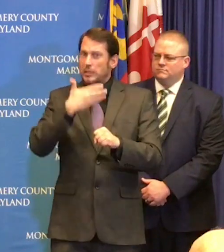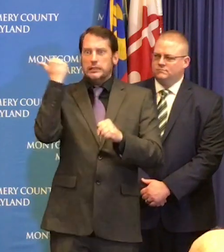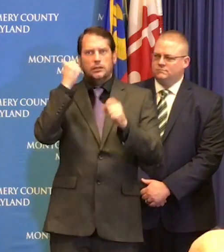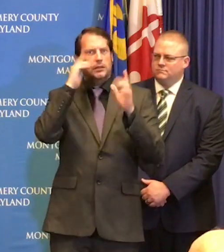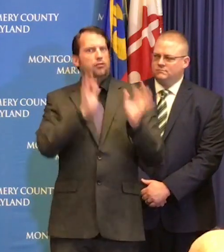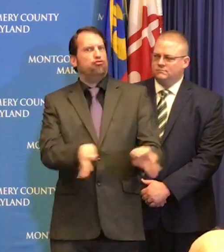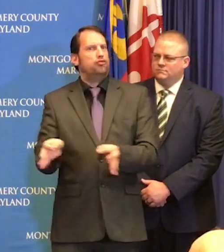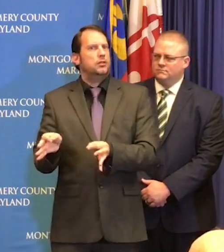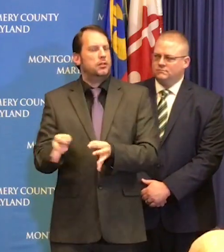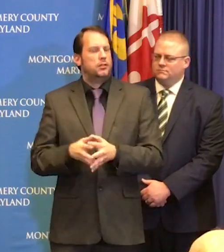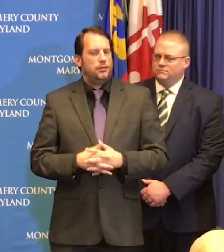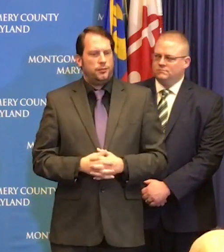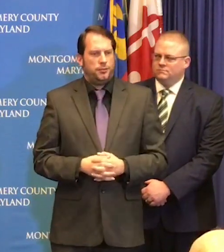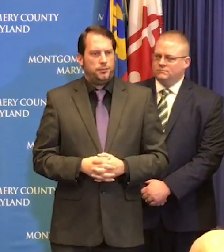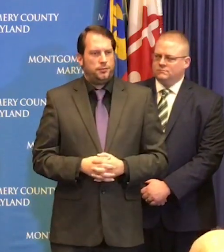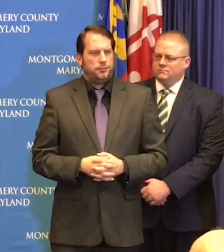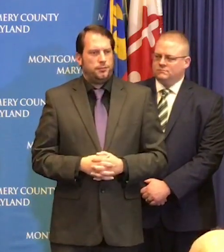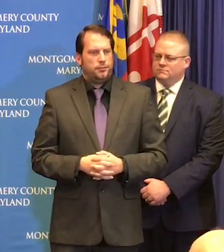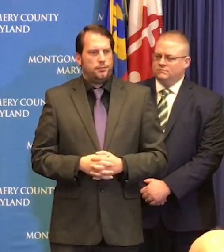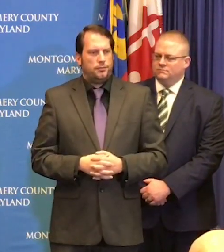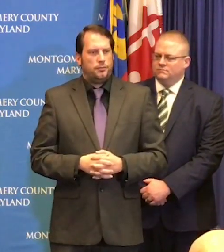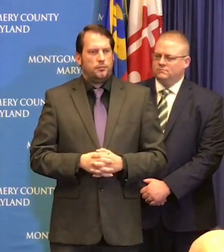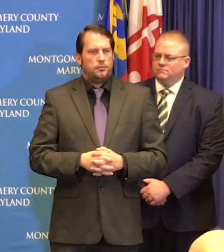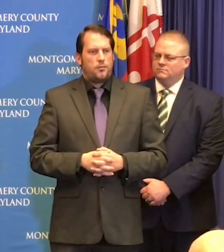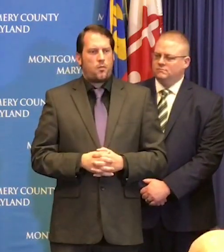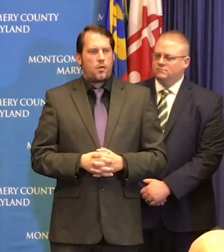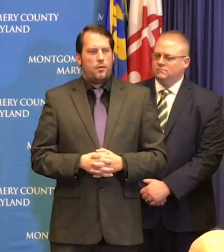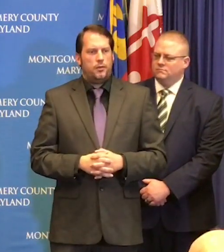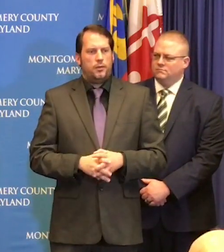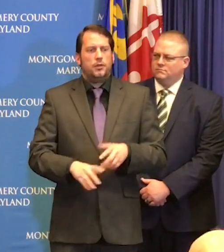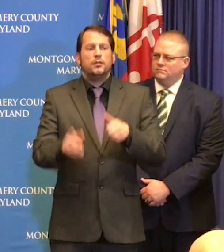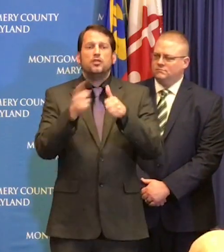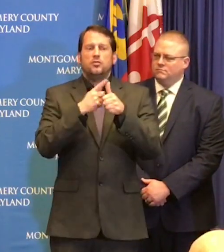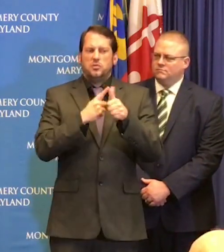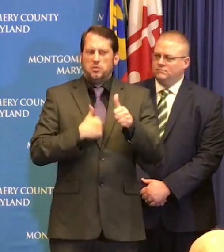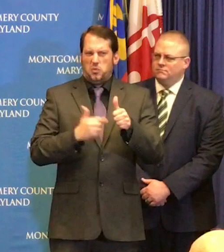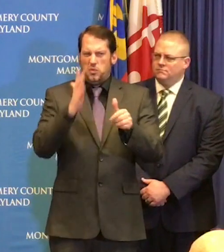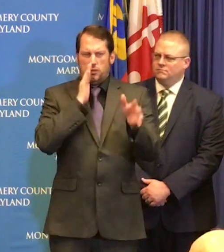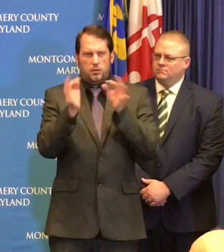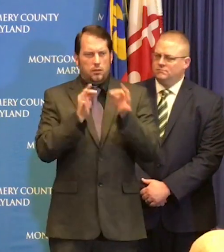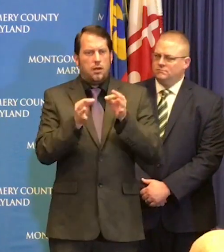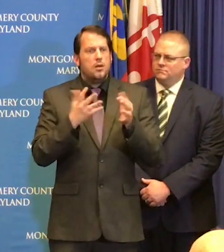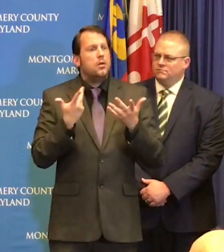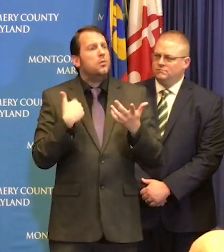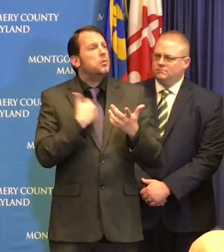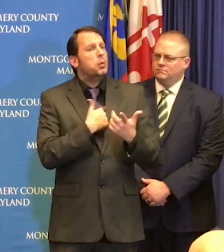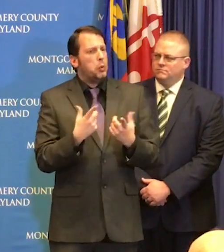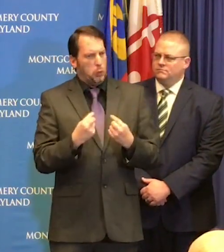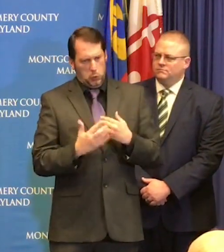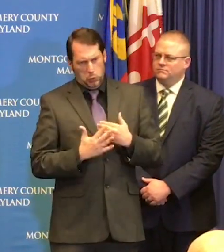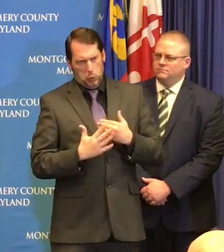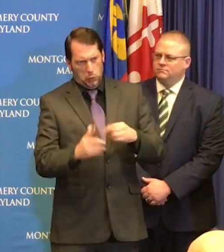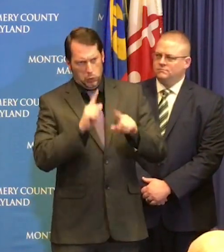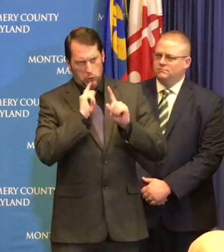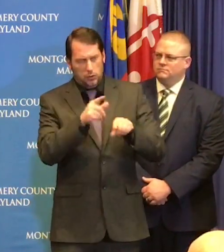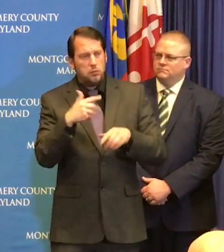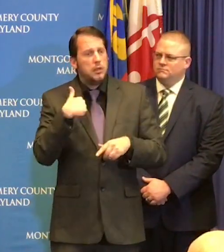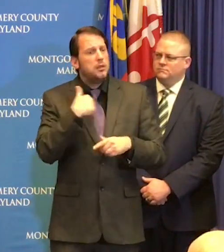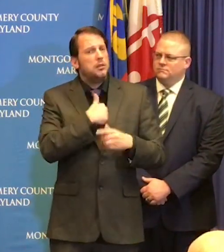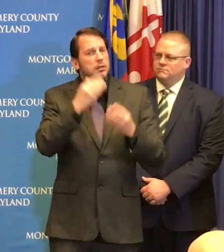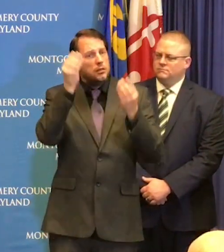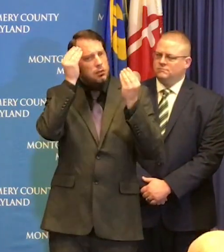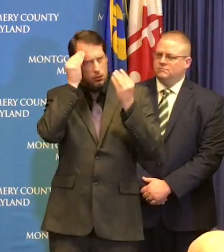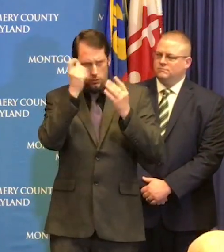actions we're taking today and we're going to be thoughtful and not act too quickly as we think about this over the next day or so